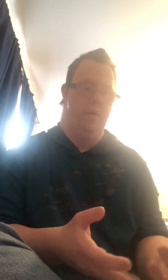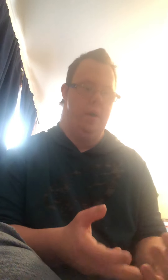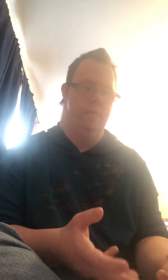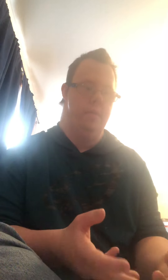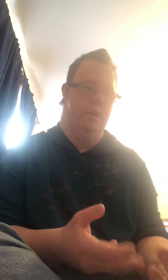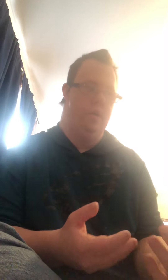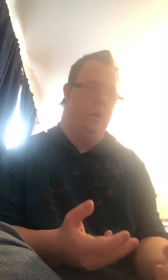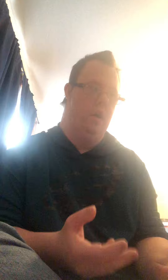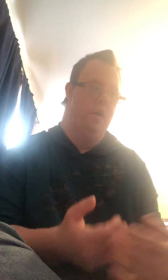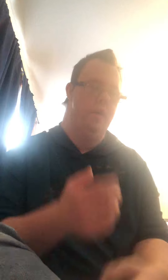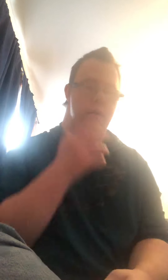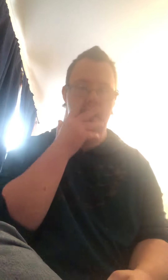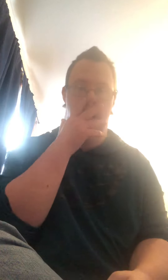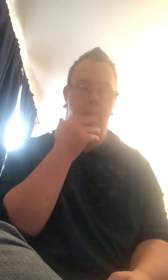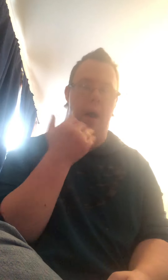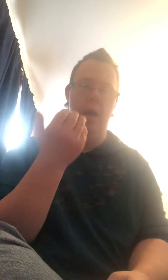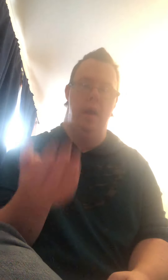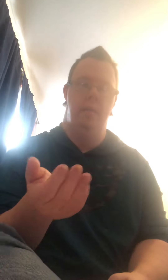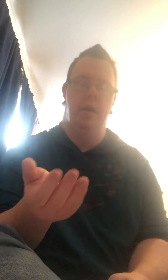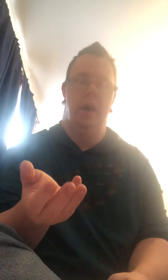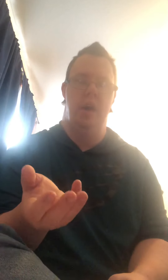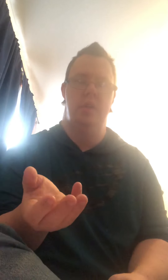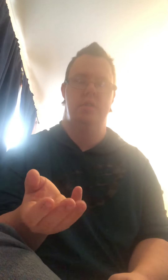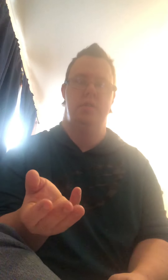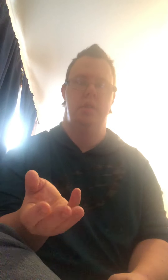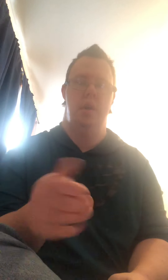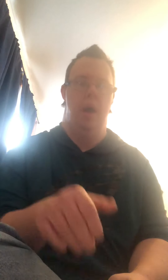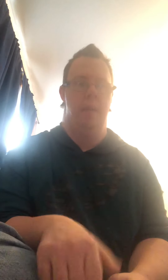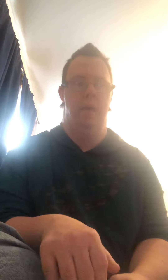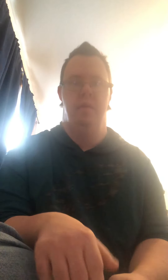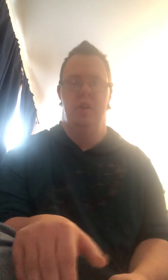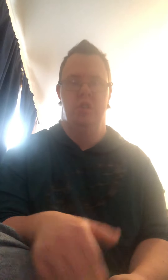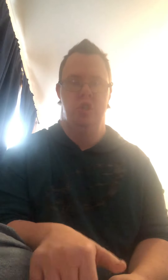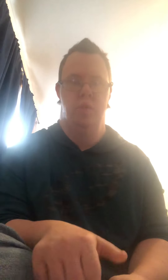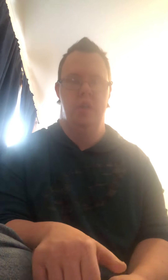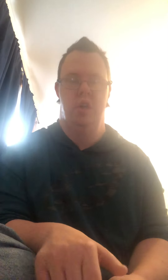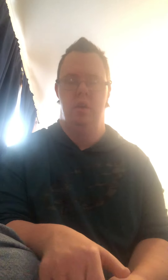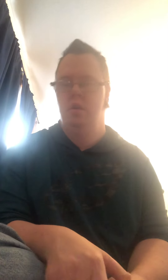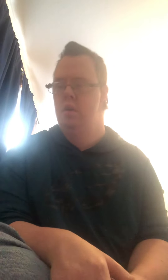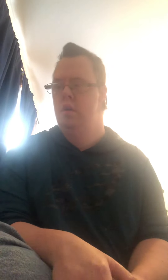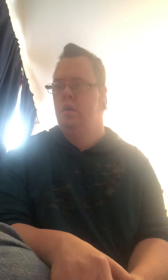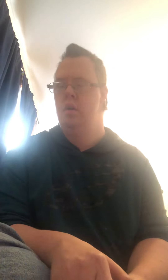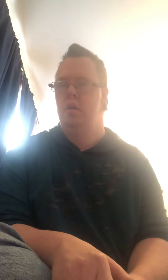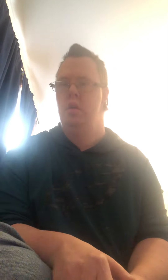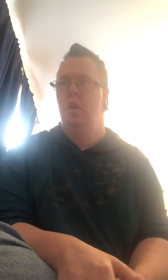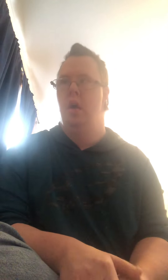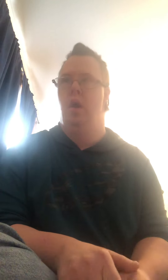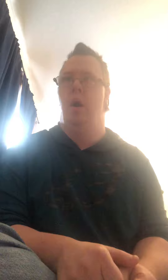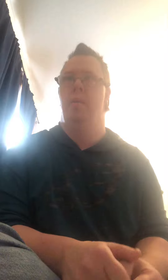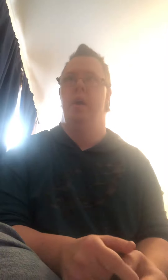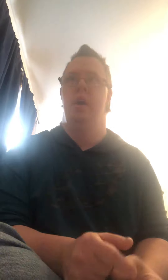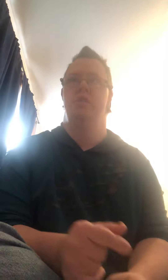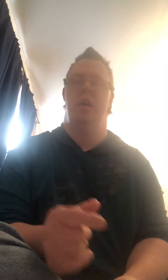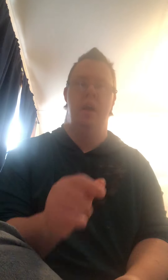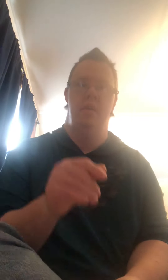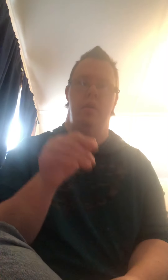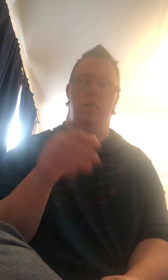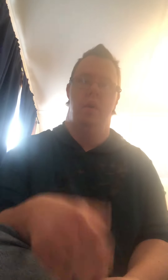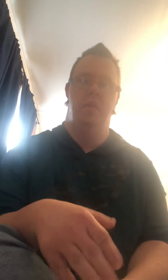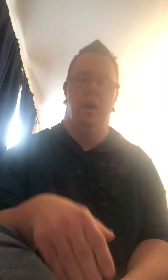um to talk about it because about this situation and all because I know one thing I